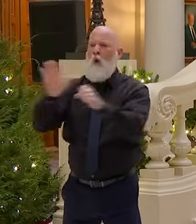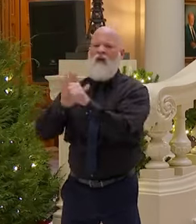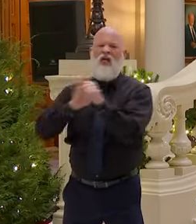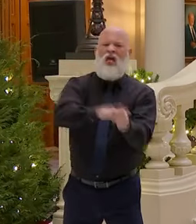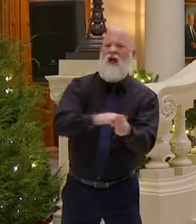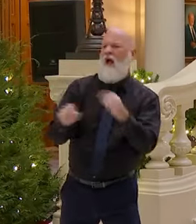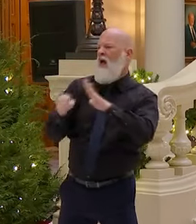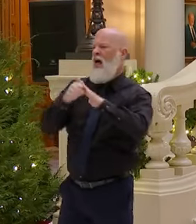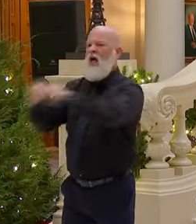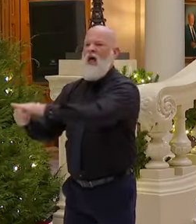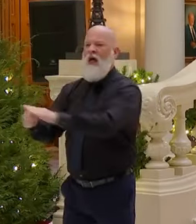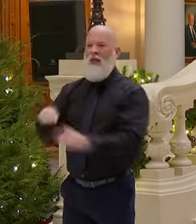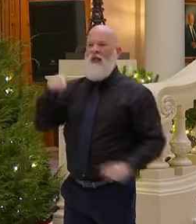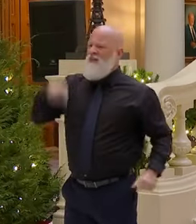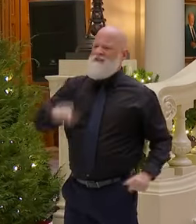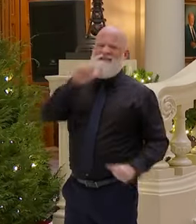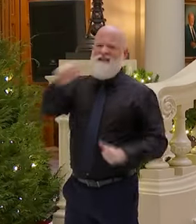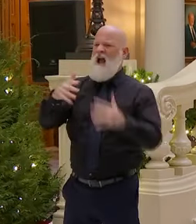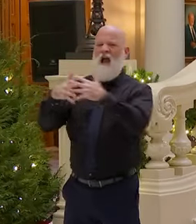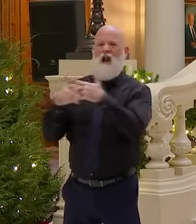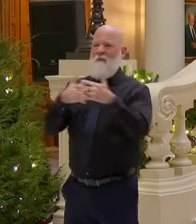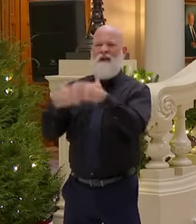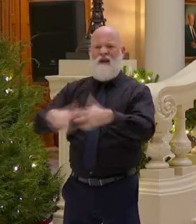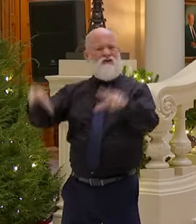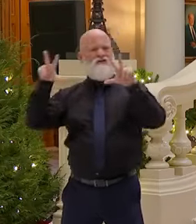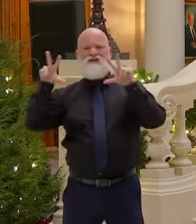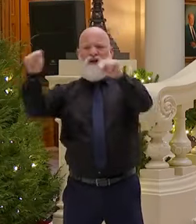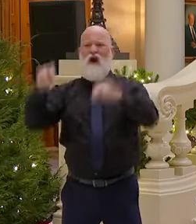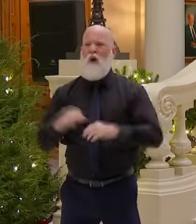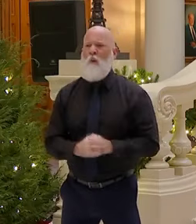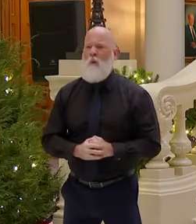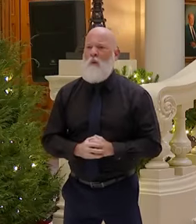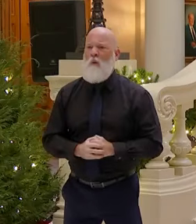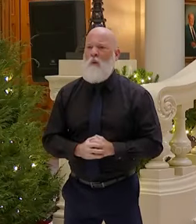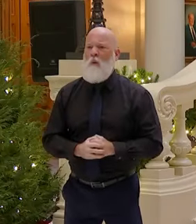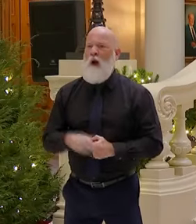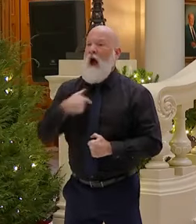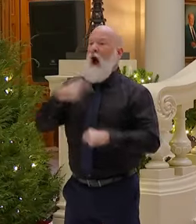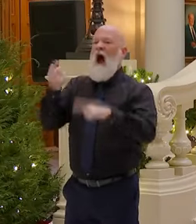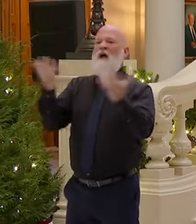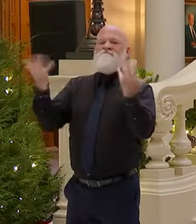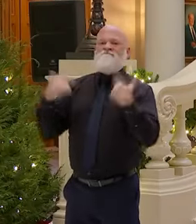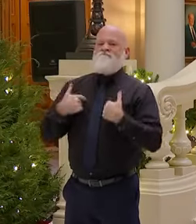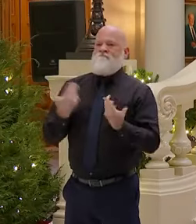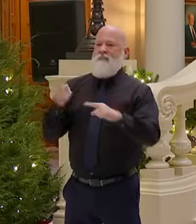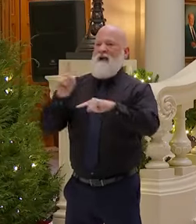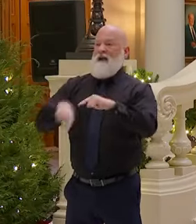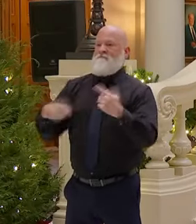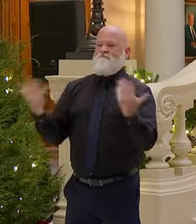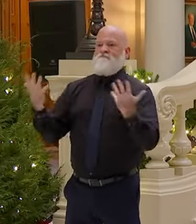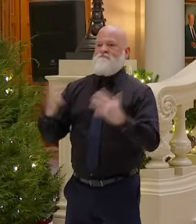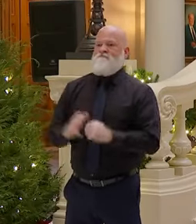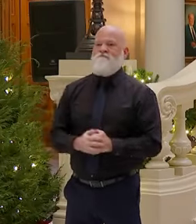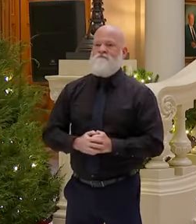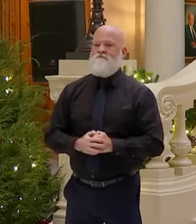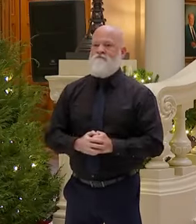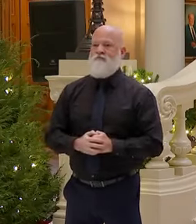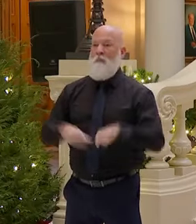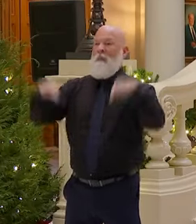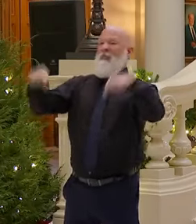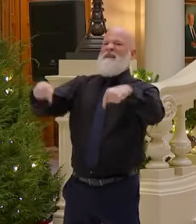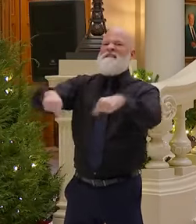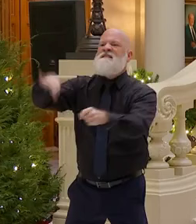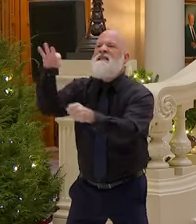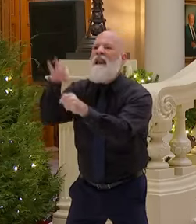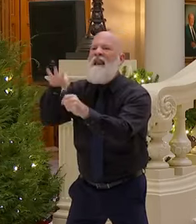I don't know what else to say on that front. I mean, these are elections. One of our goals was to make